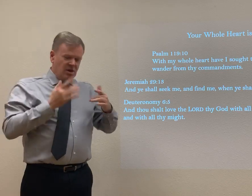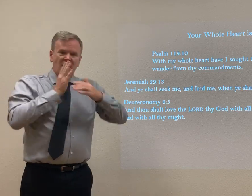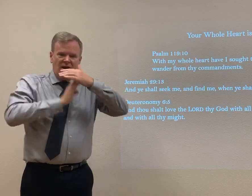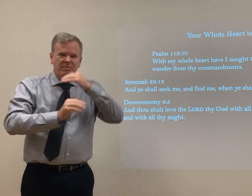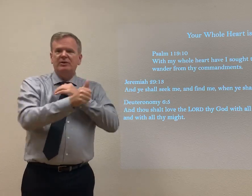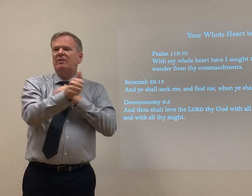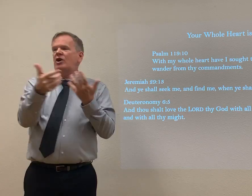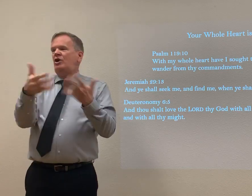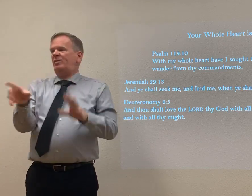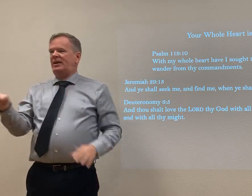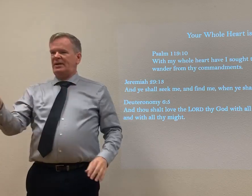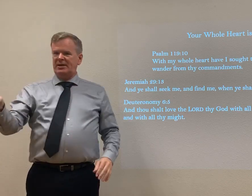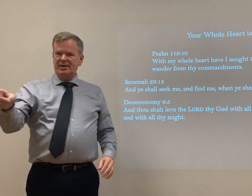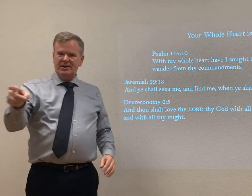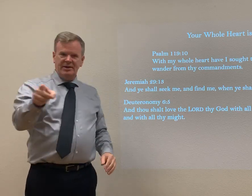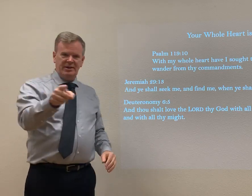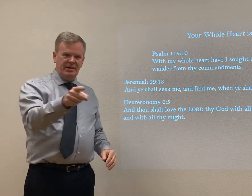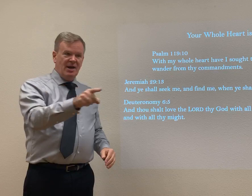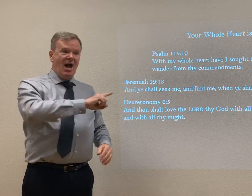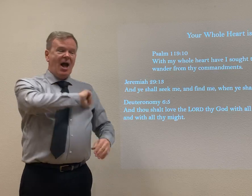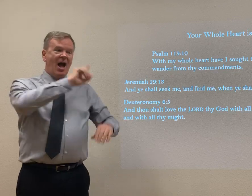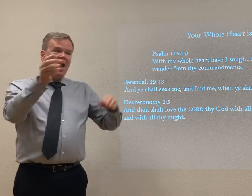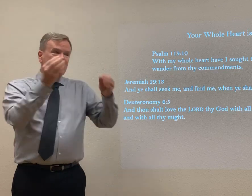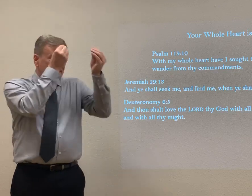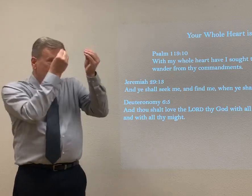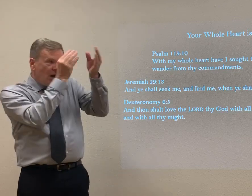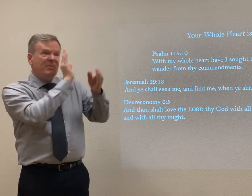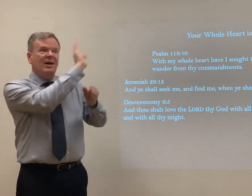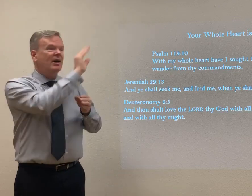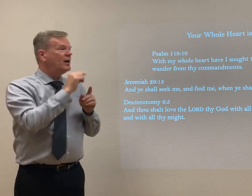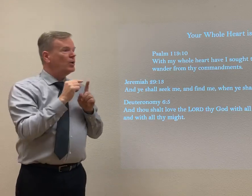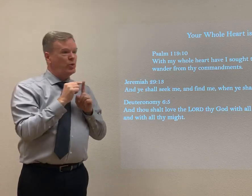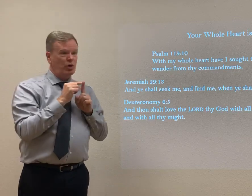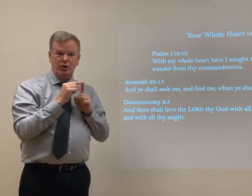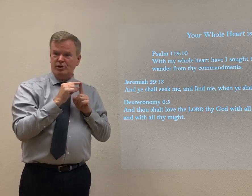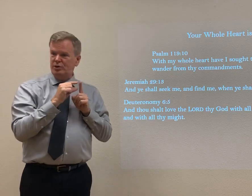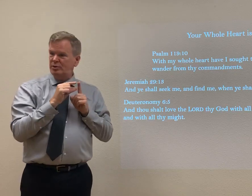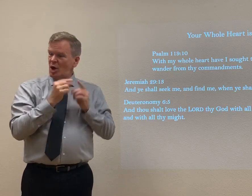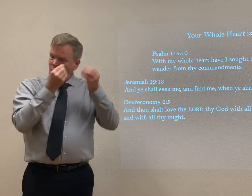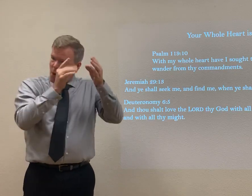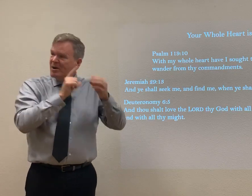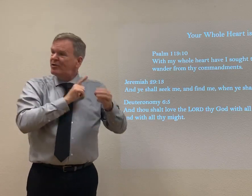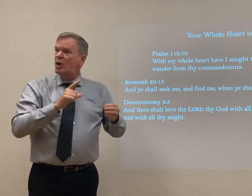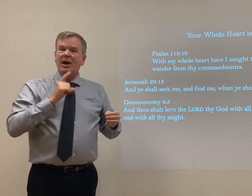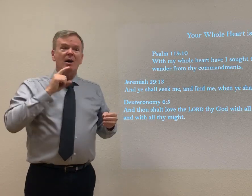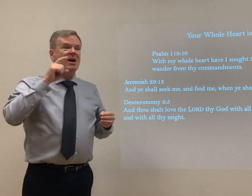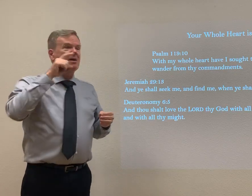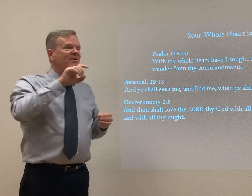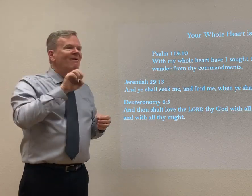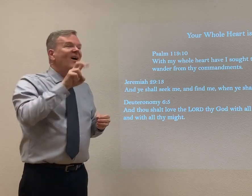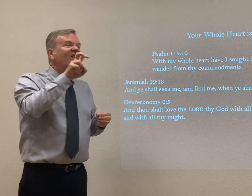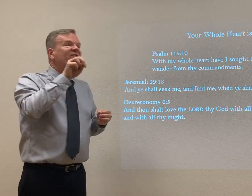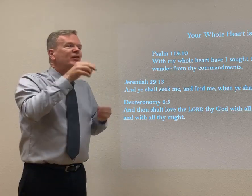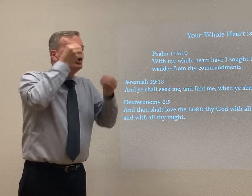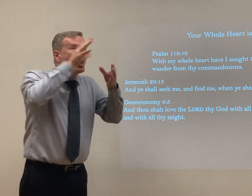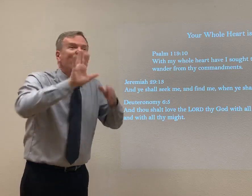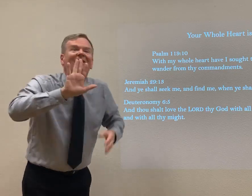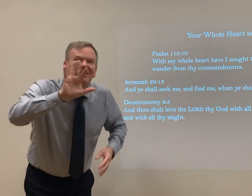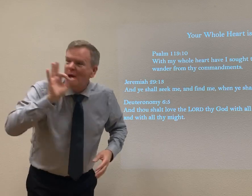And again, love requires action, but it also requires your humility and your obedience to the Word of God. You obey the Lord's commandment. You even